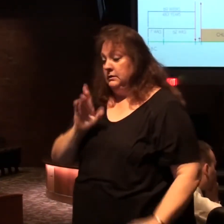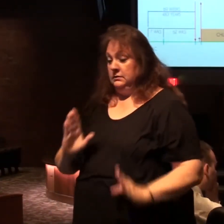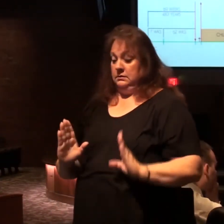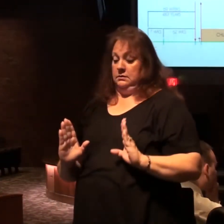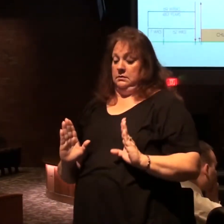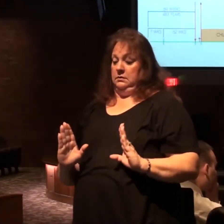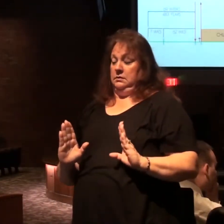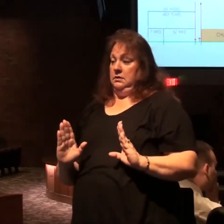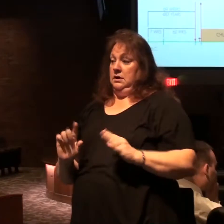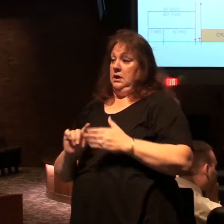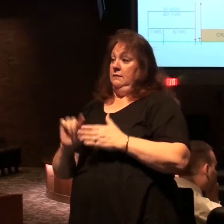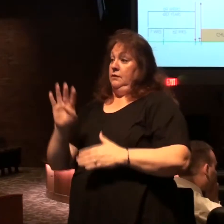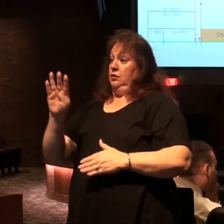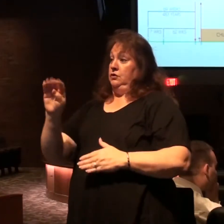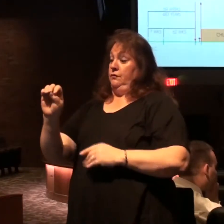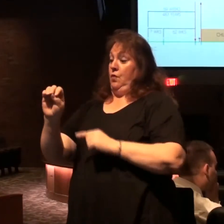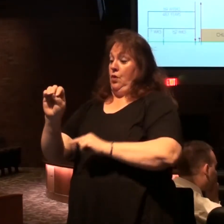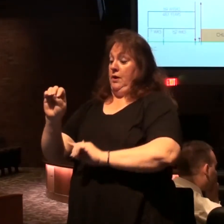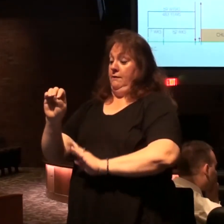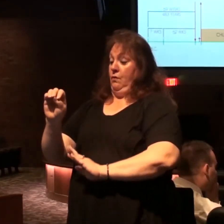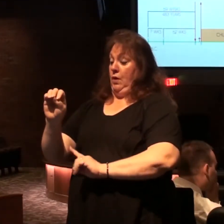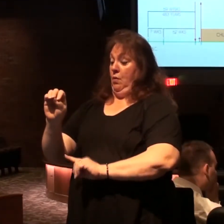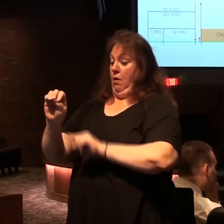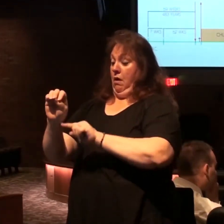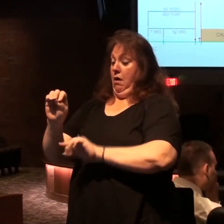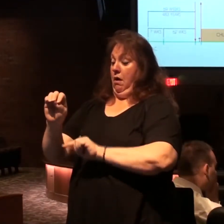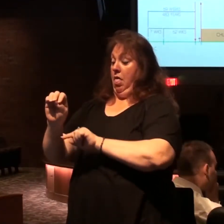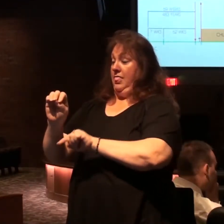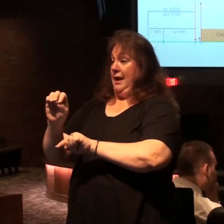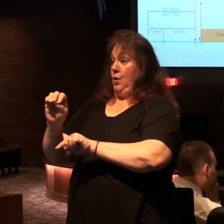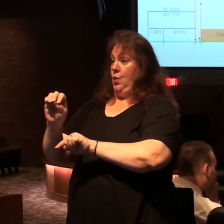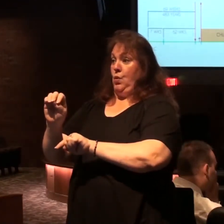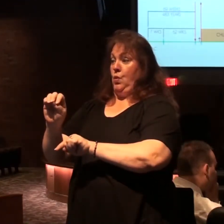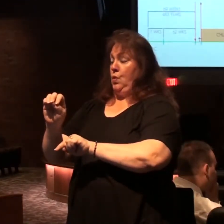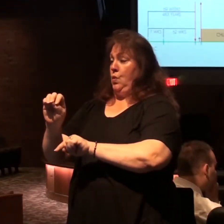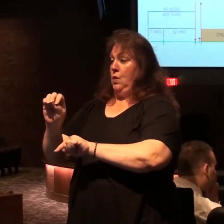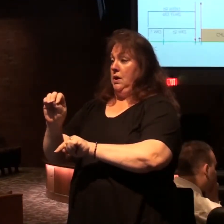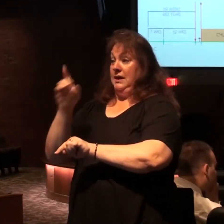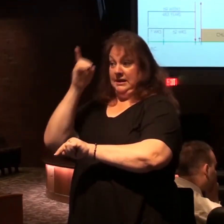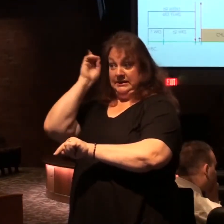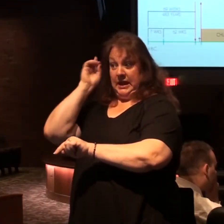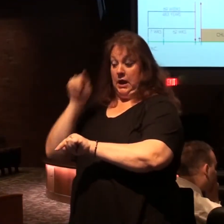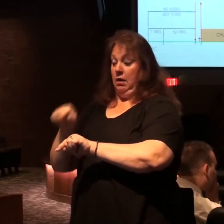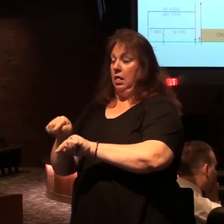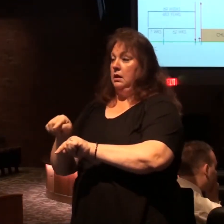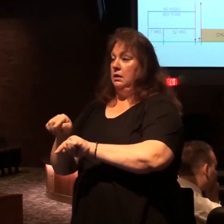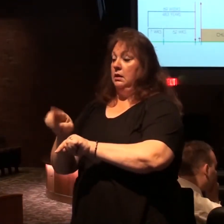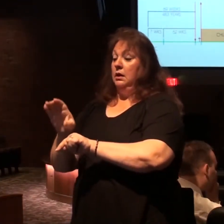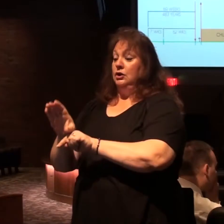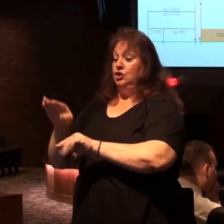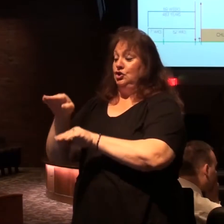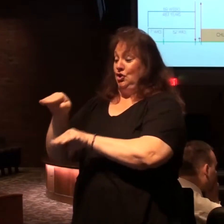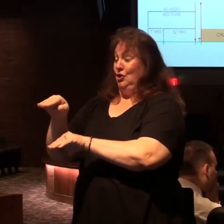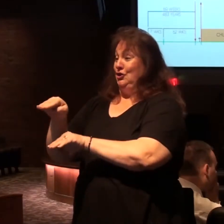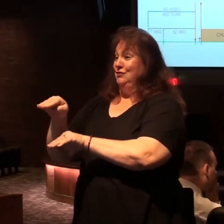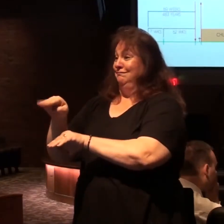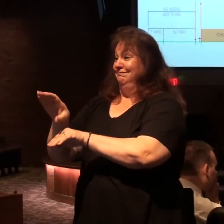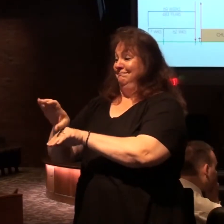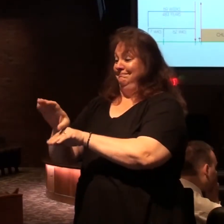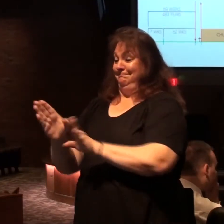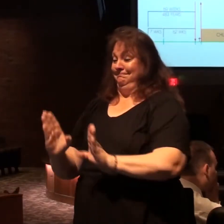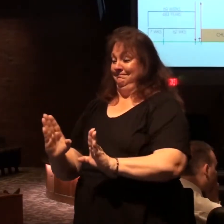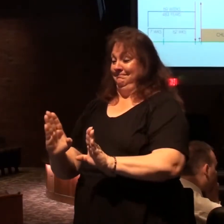verse 40 and verse 41 we have the church age basically